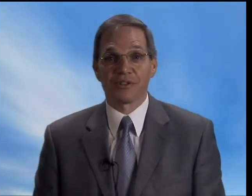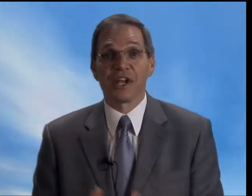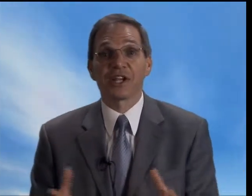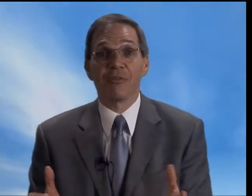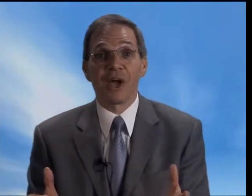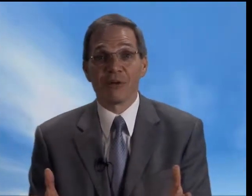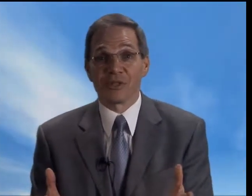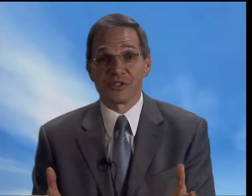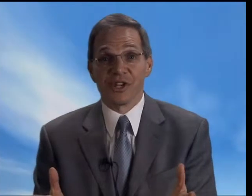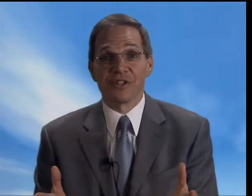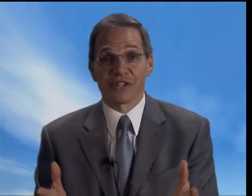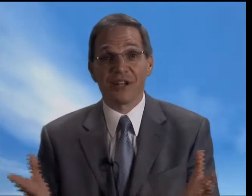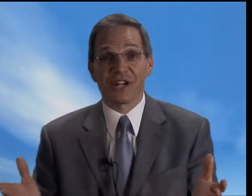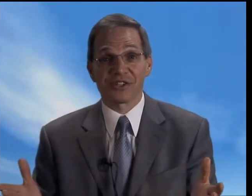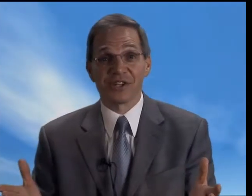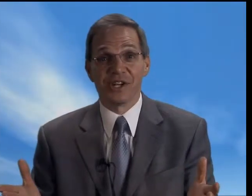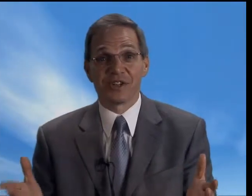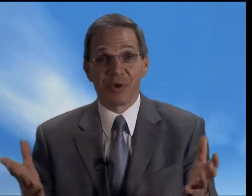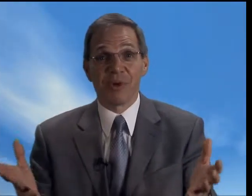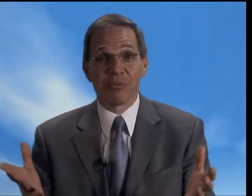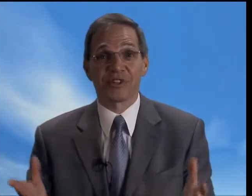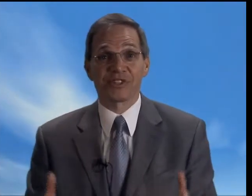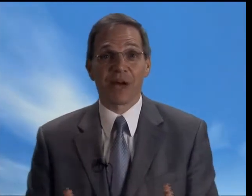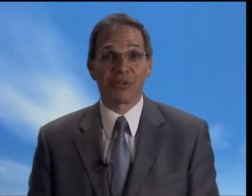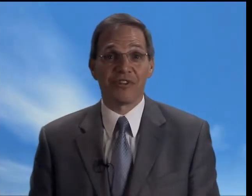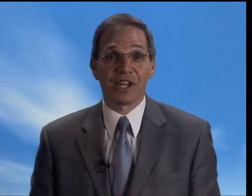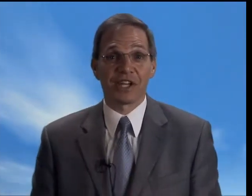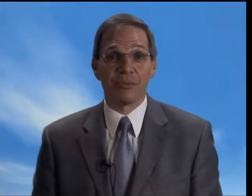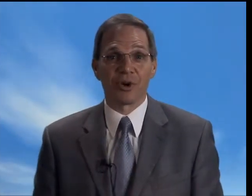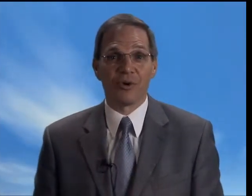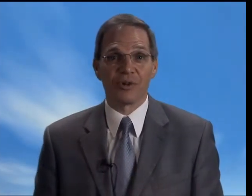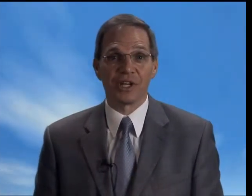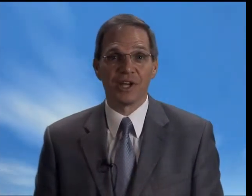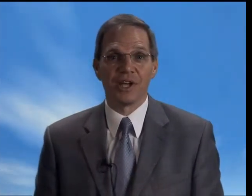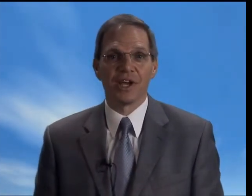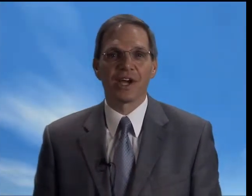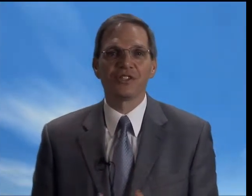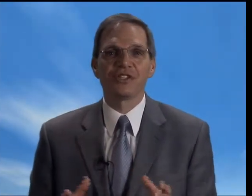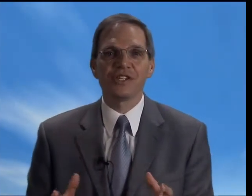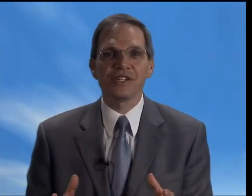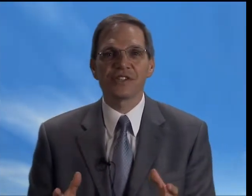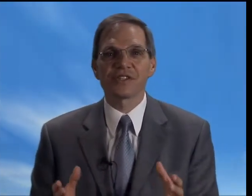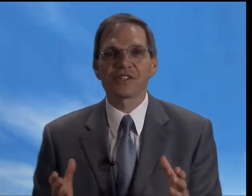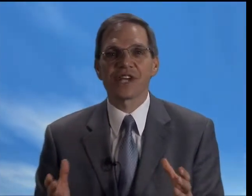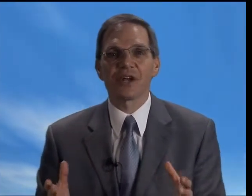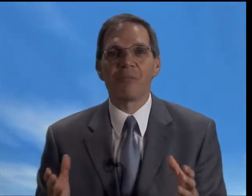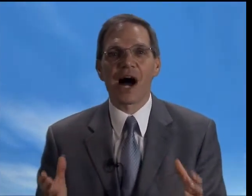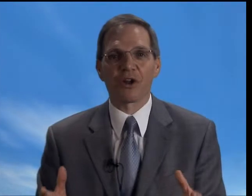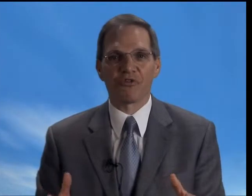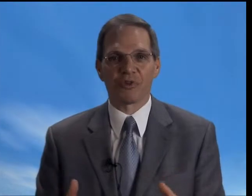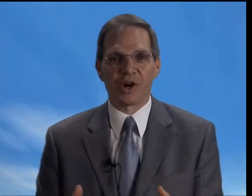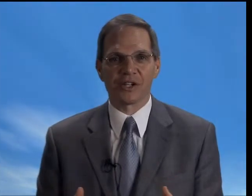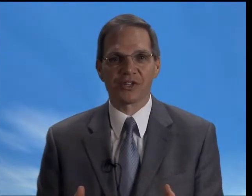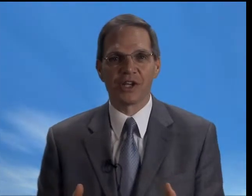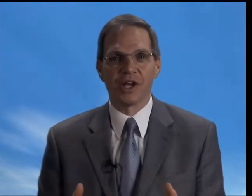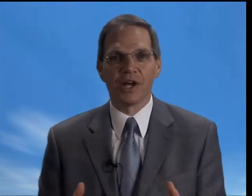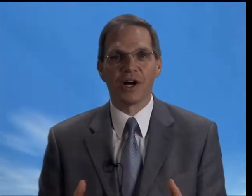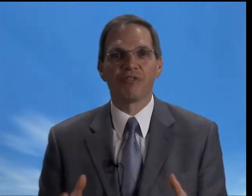The Ten Commandments tell us to remember the Sabbath day and keep it holy. And Jesus set a model for us of